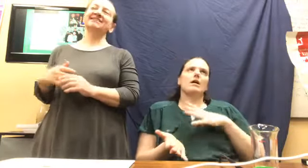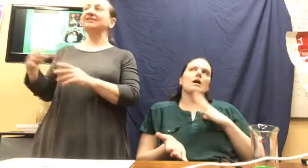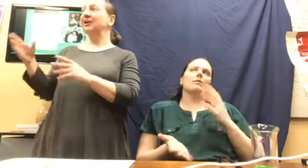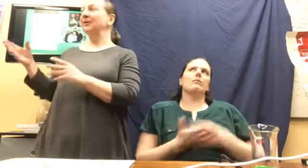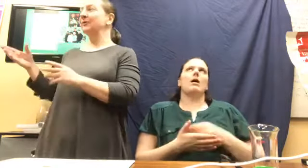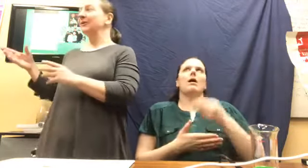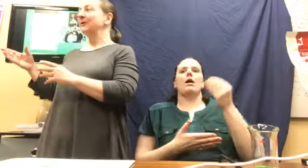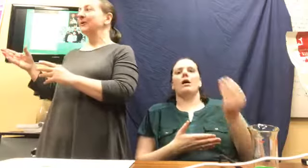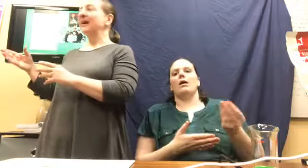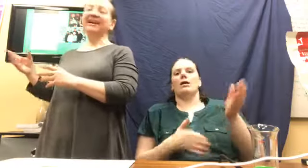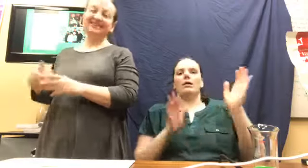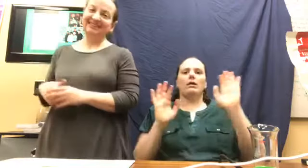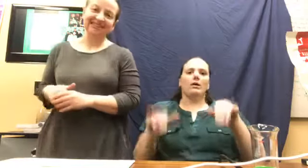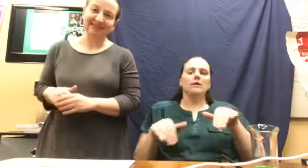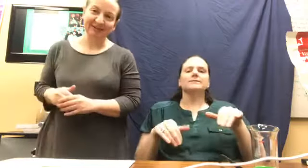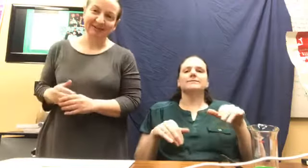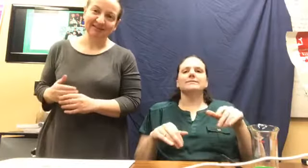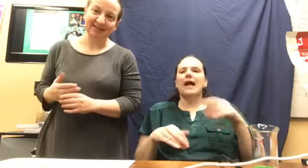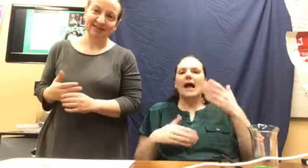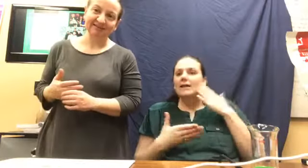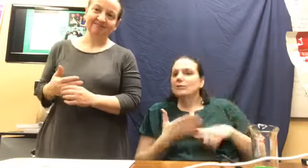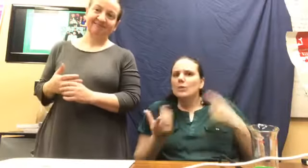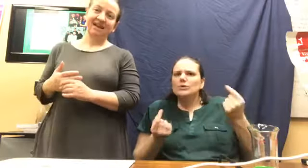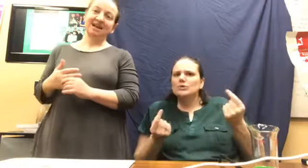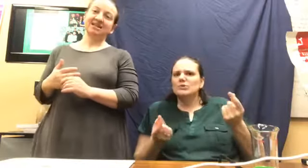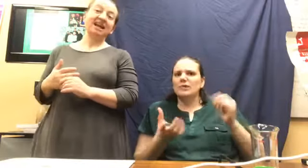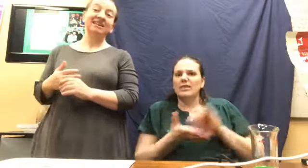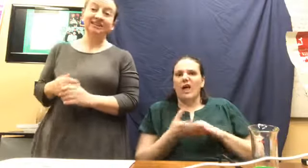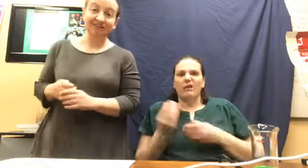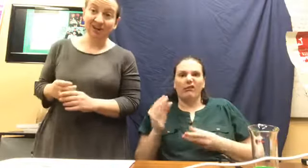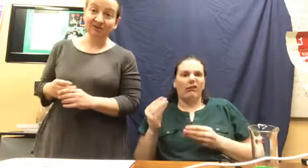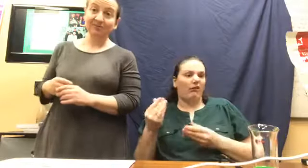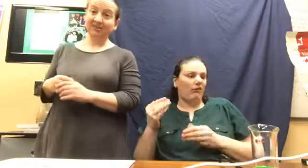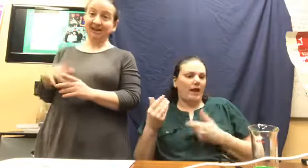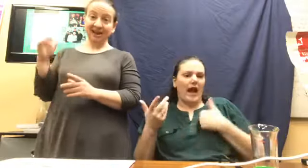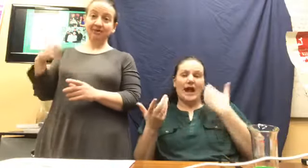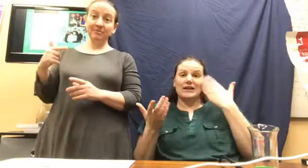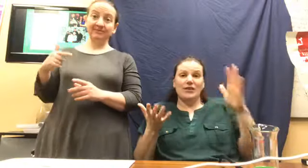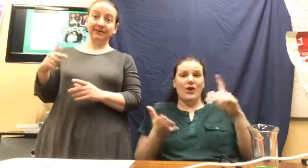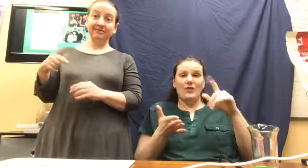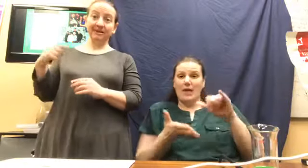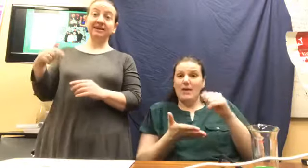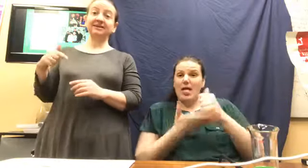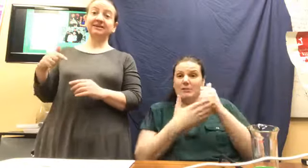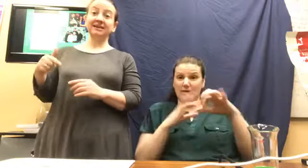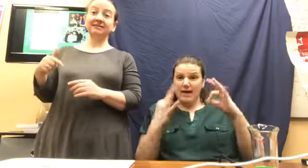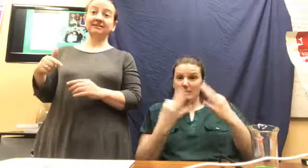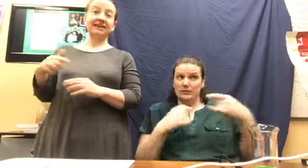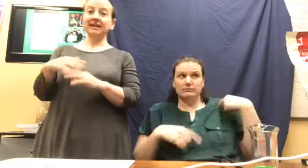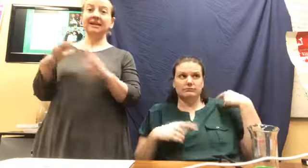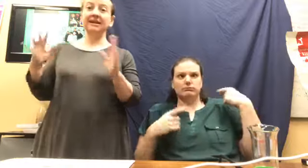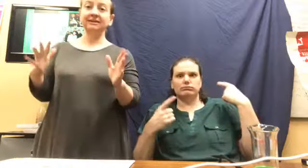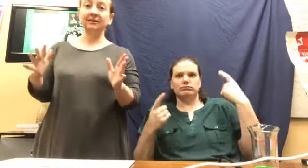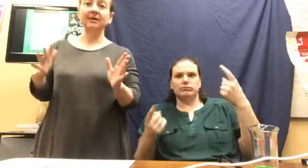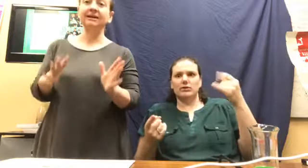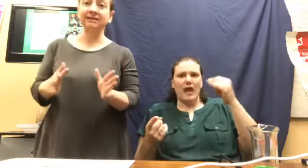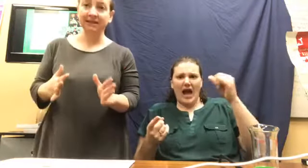so I didn't know what to do with it. And I didn't even know it was going to help my family like it did. Like I had no idea.